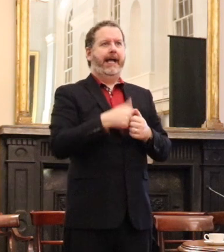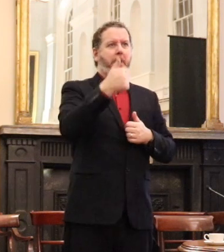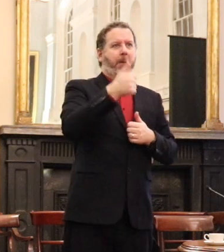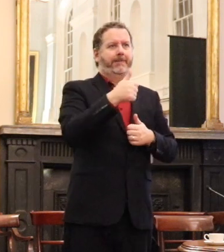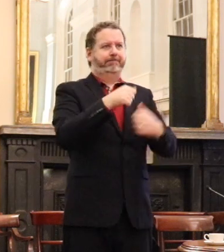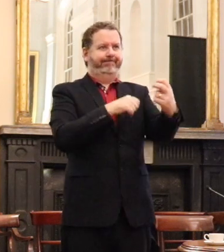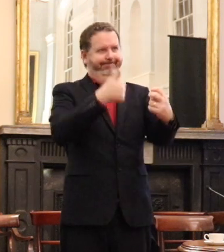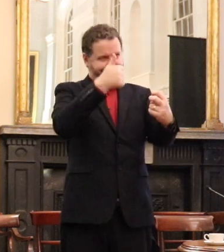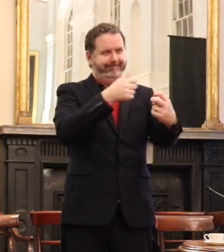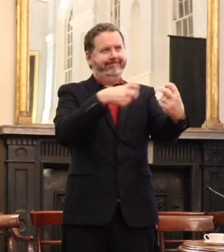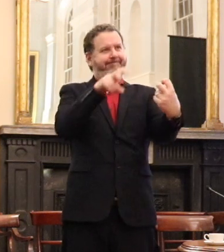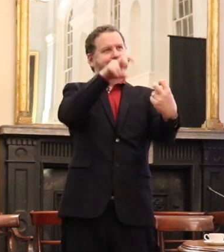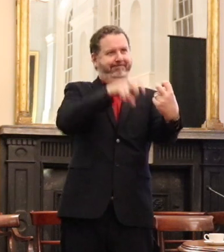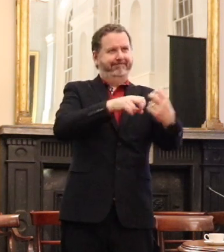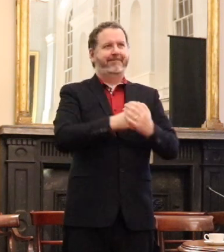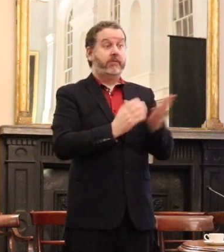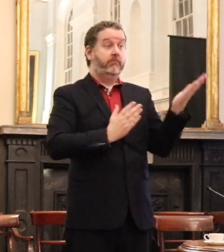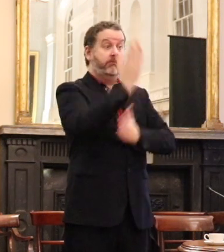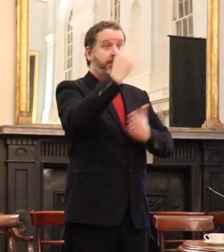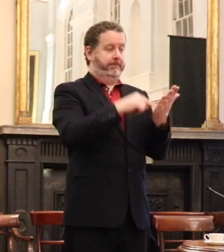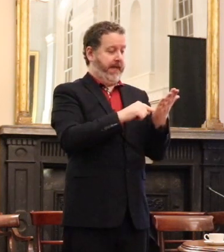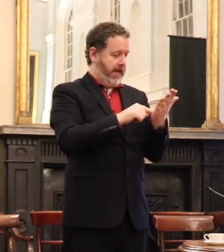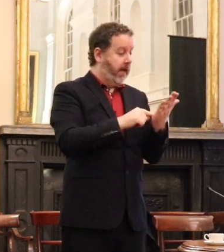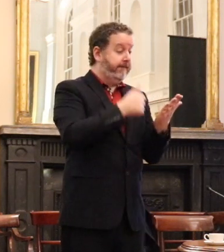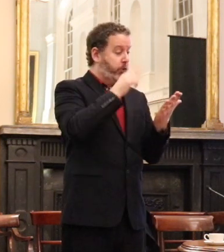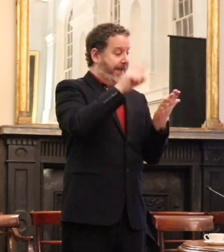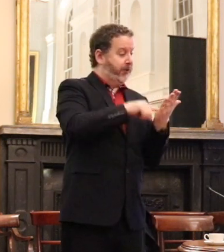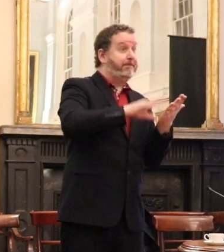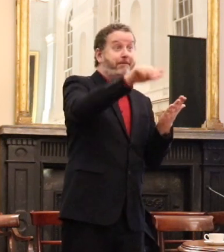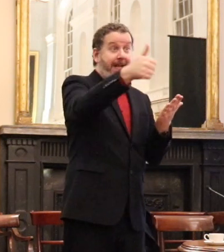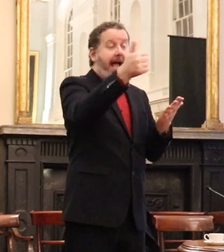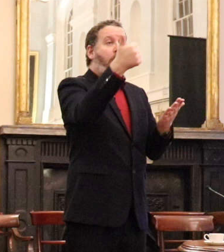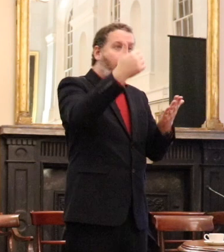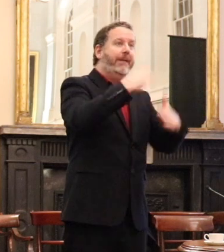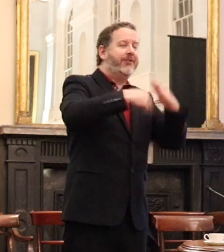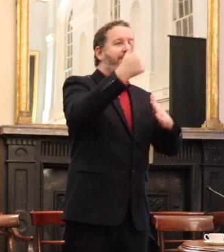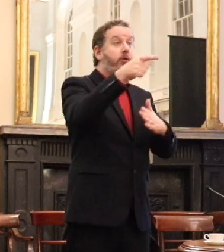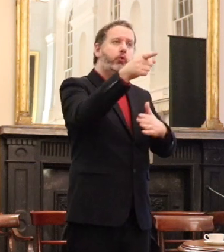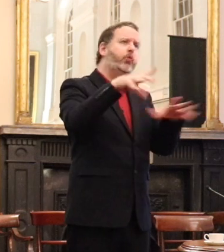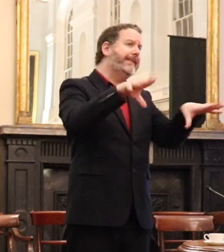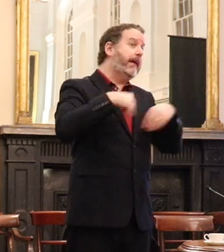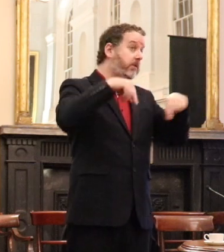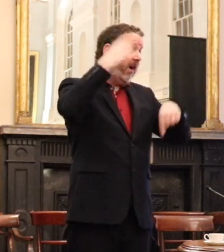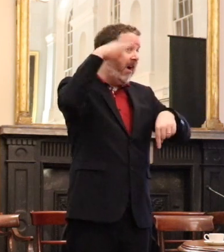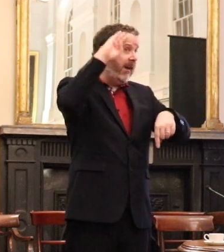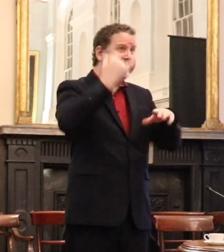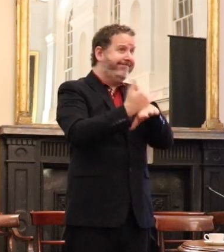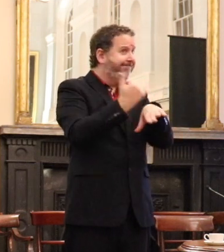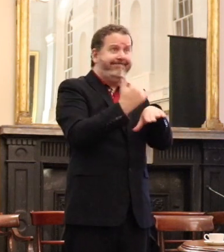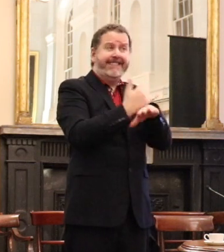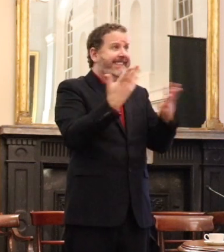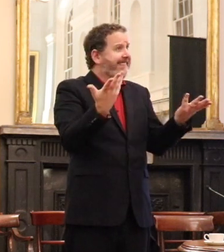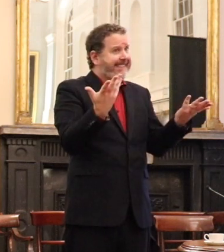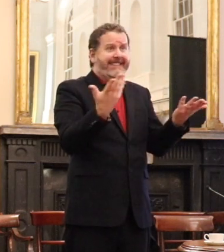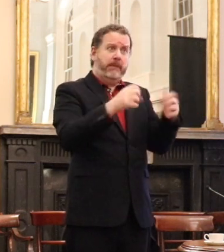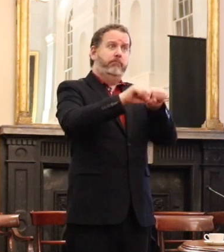and happily chirped at my first question in this direction, which was, Minister, do you accept that Ireland remains in the clear and